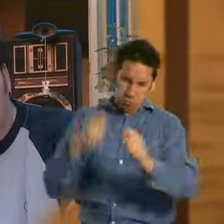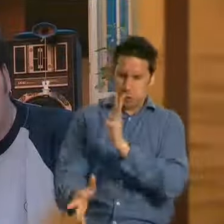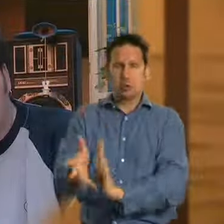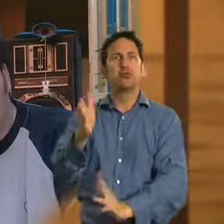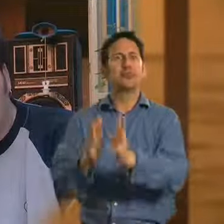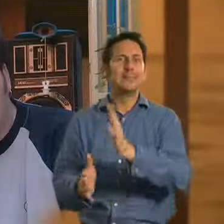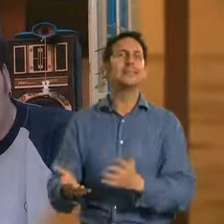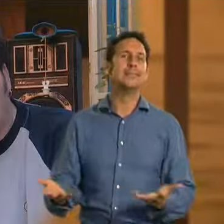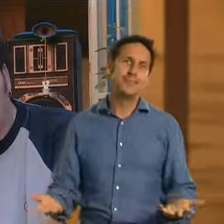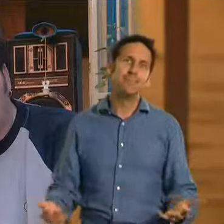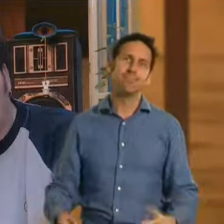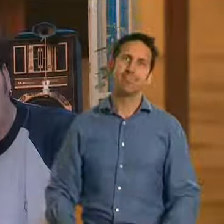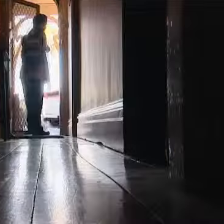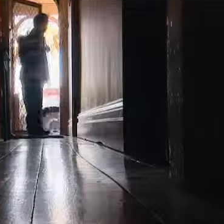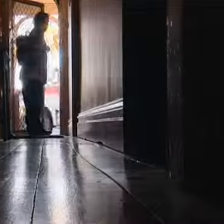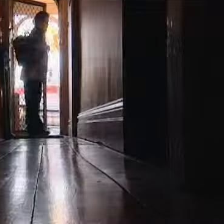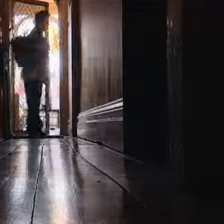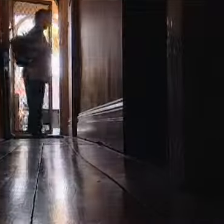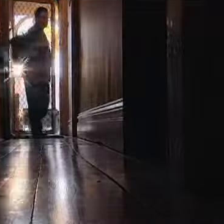up a bin and set it on fire.